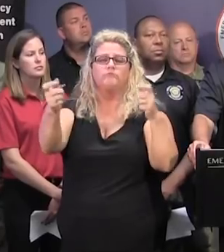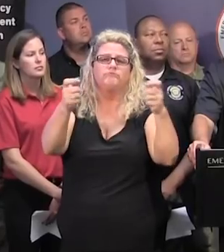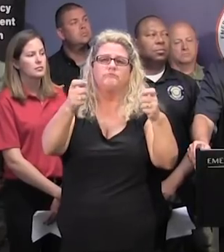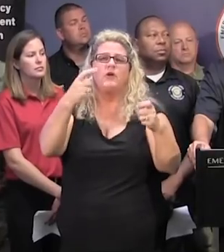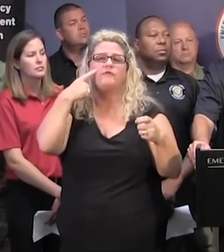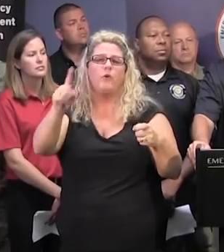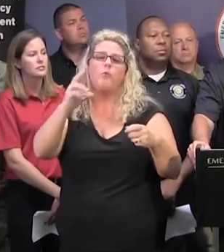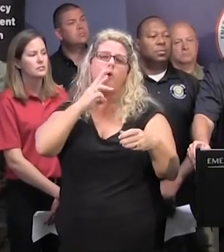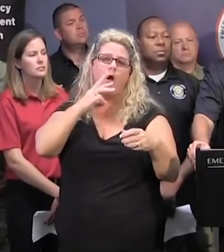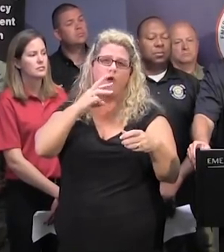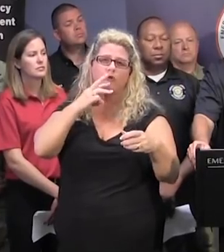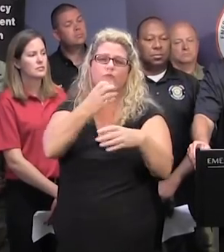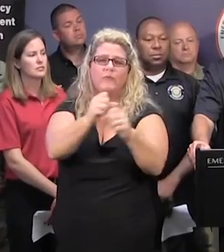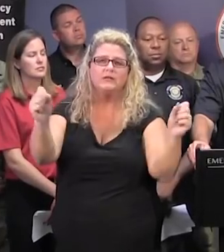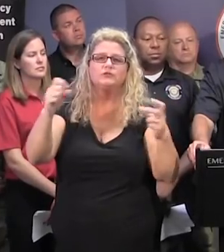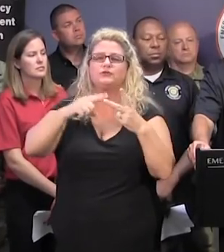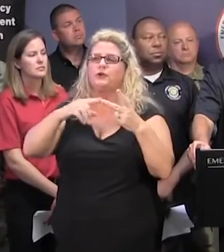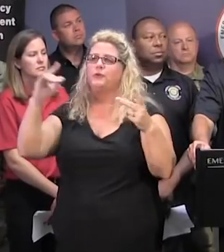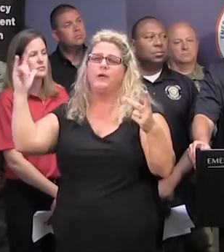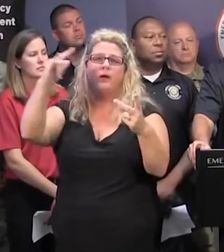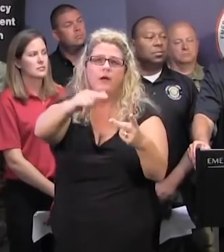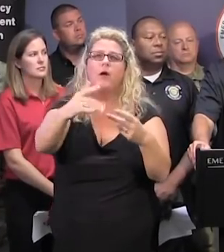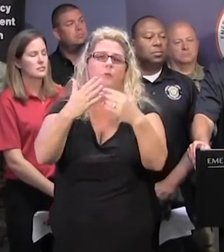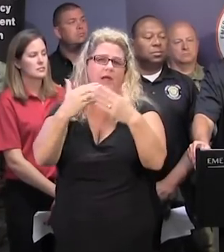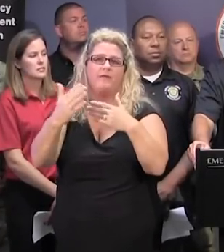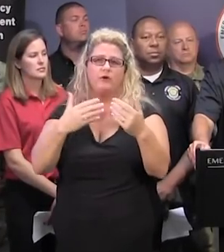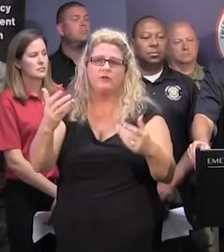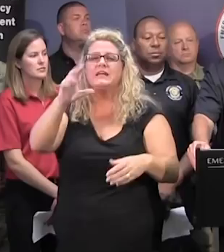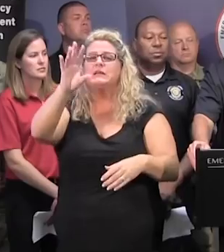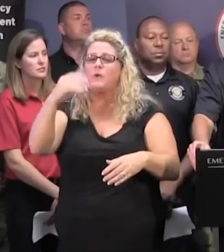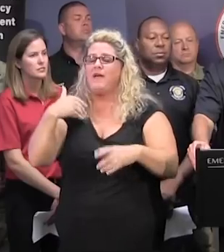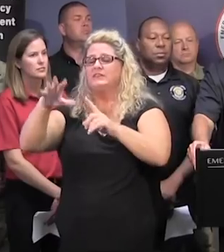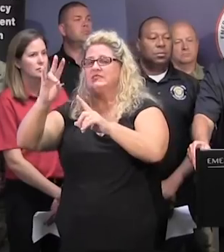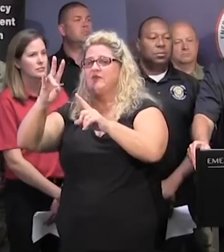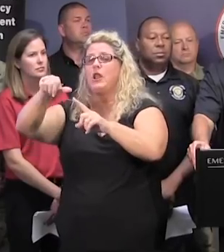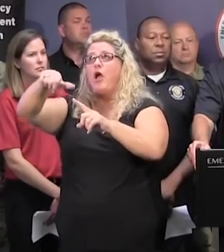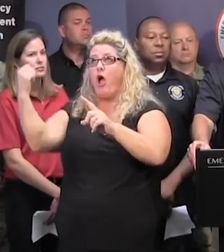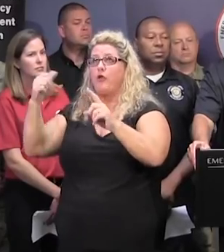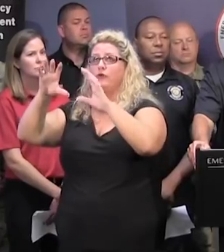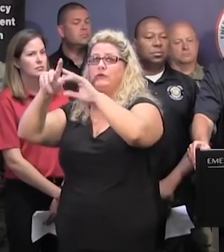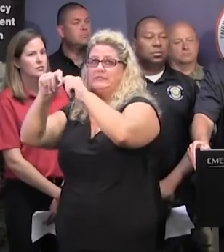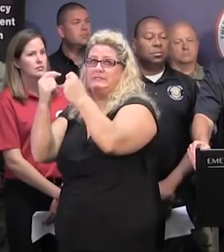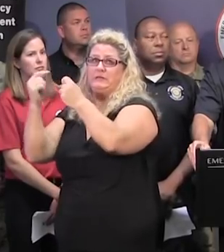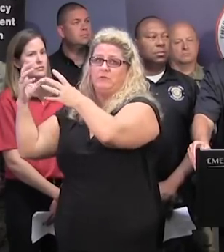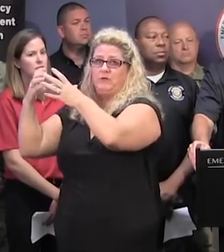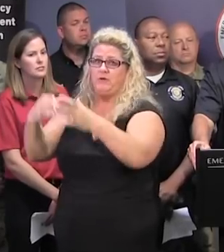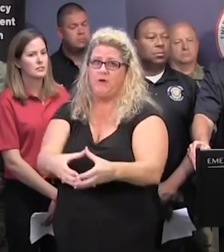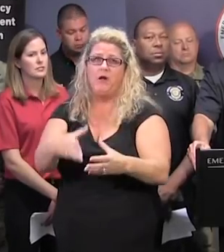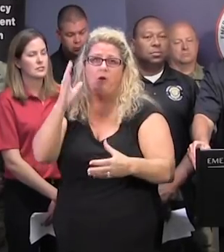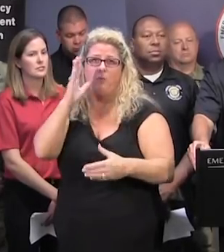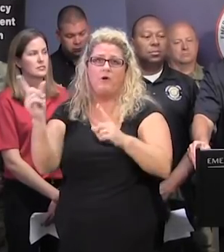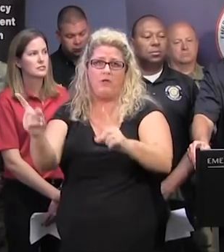rescue and air support, and we've got seven others that are pending and due to arrive here in the near term. And that